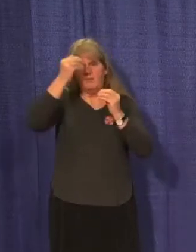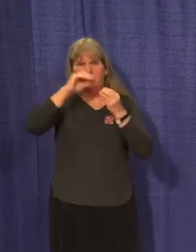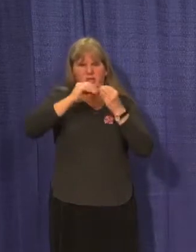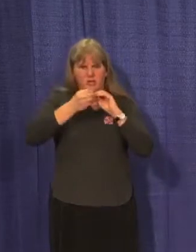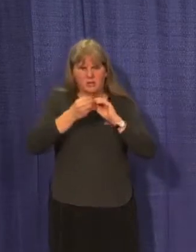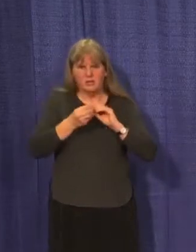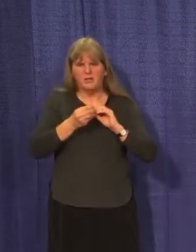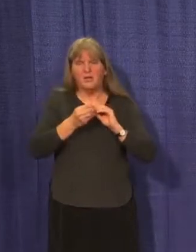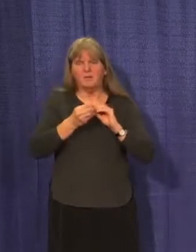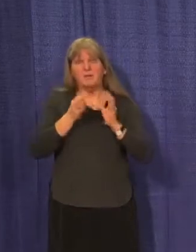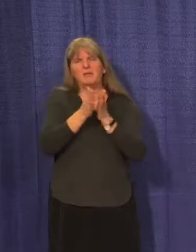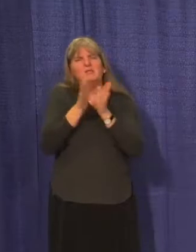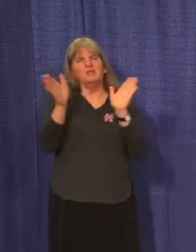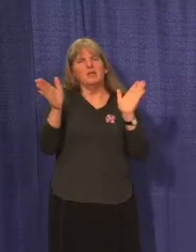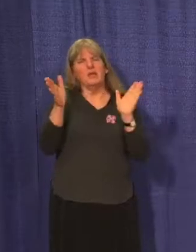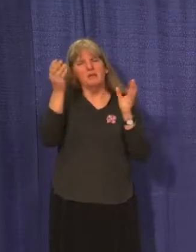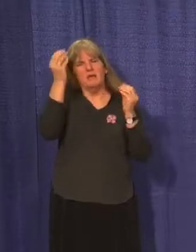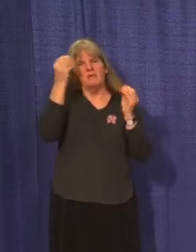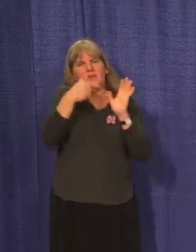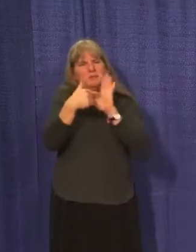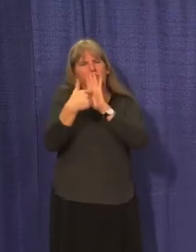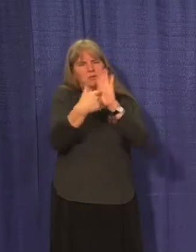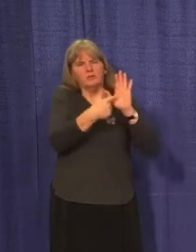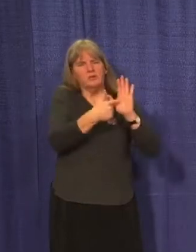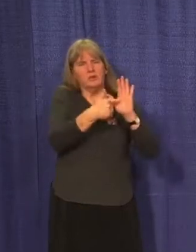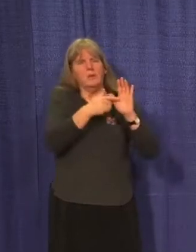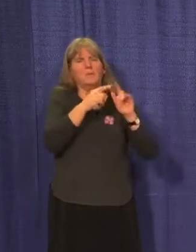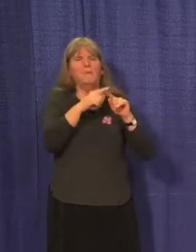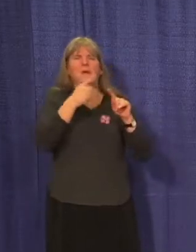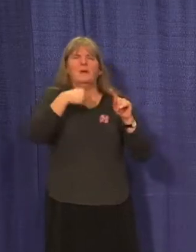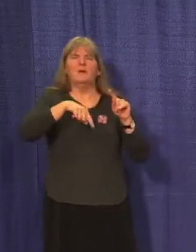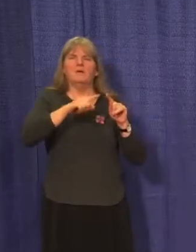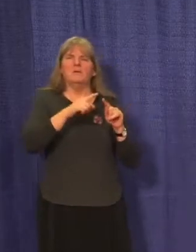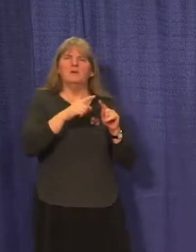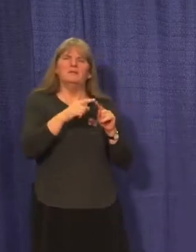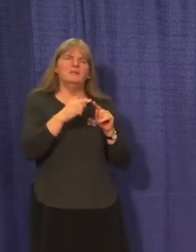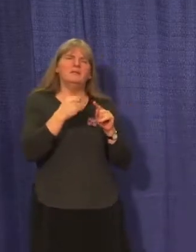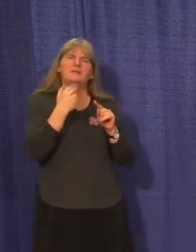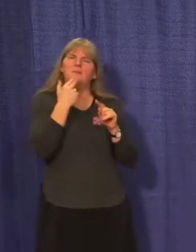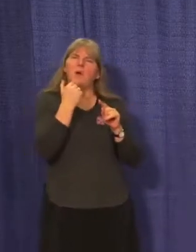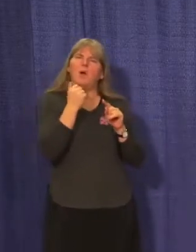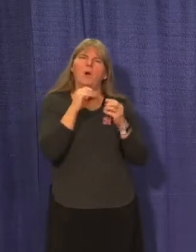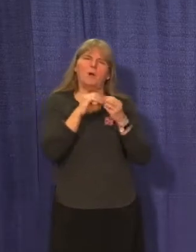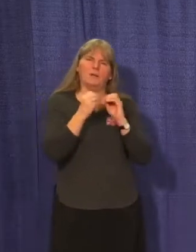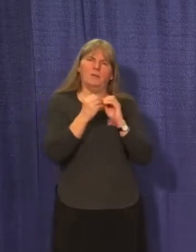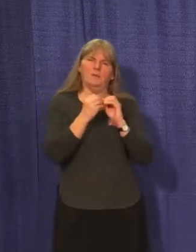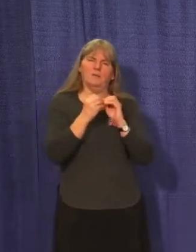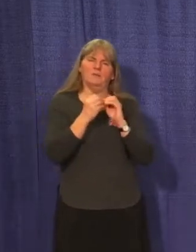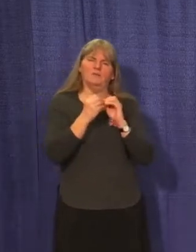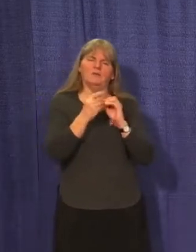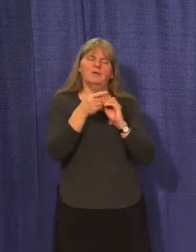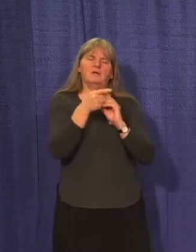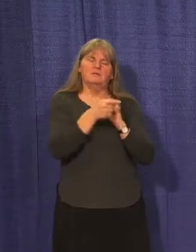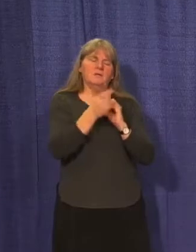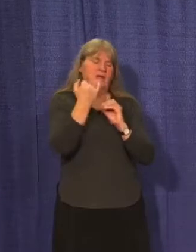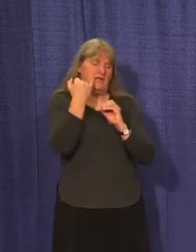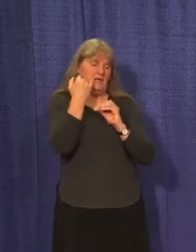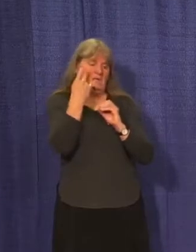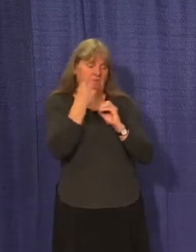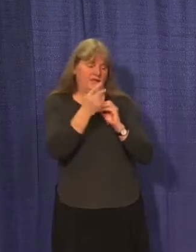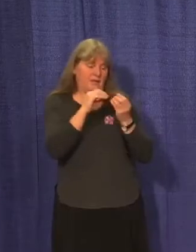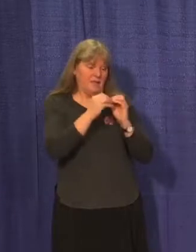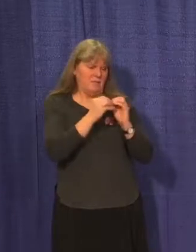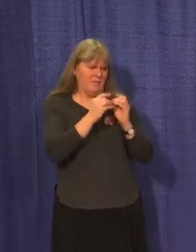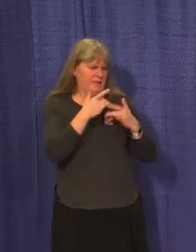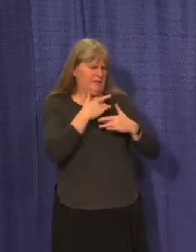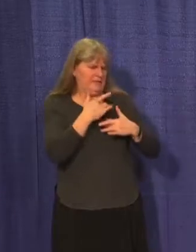information. I don't think... Again, we're dealing with very small numbers, so interpreting trends, even if we compare ourselves